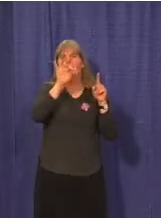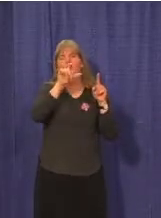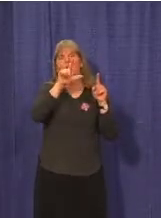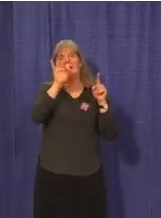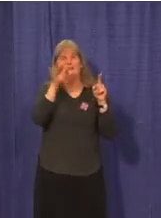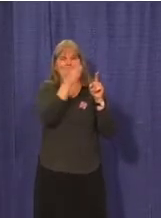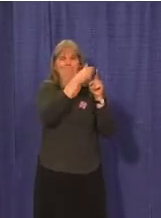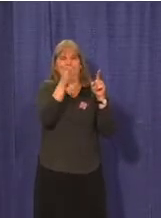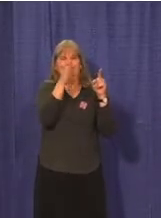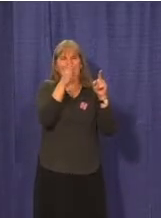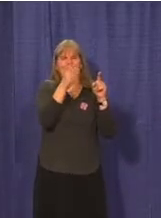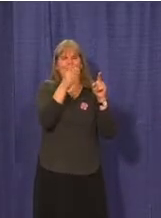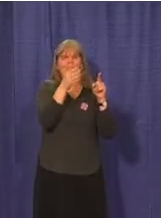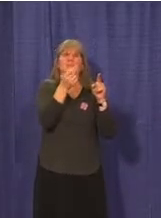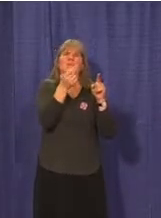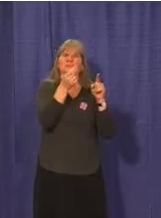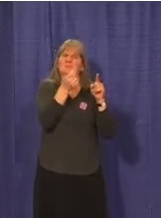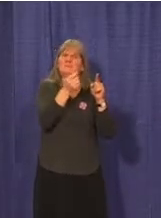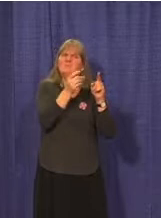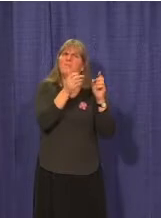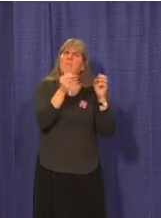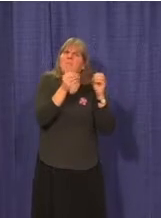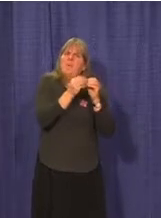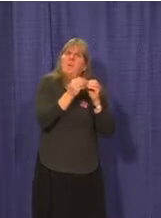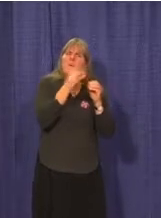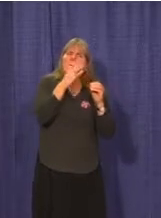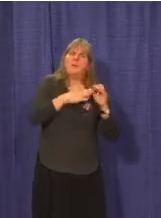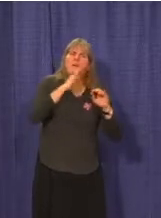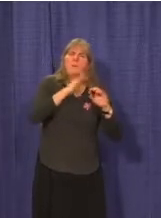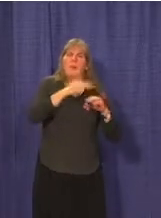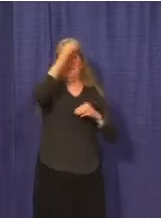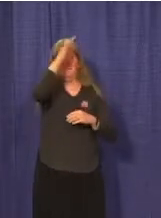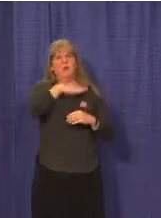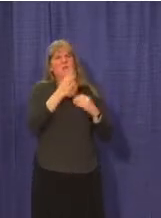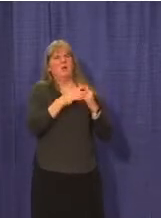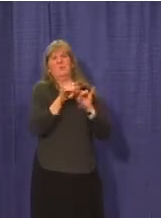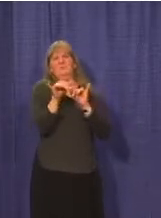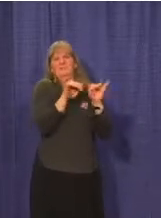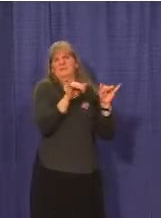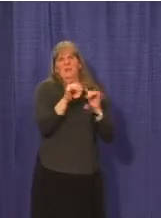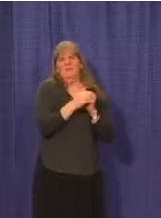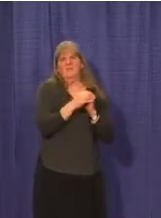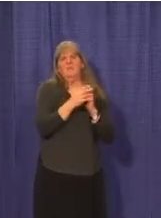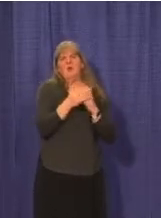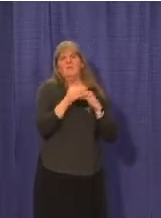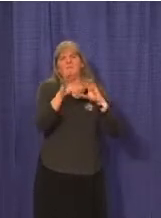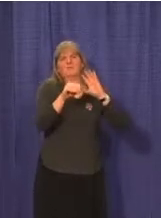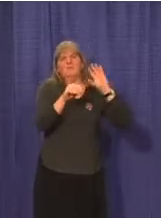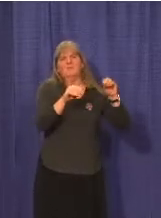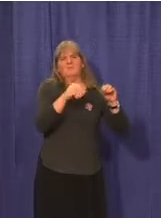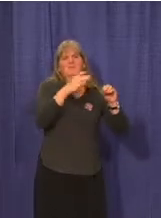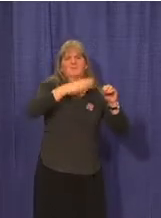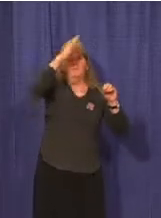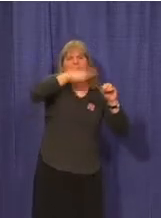There's a slight majority of females in this category, but I would treat these proportions as roughly 50-50.